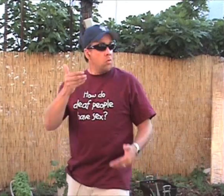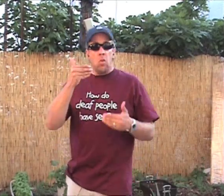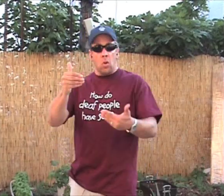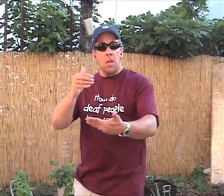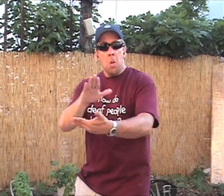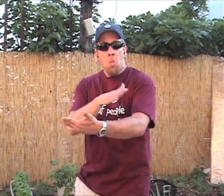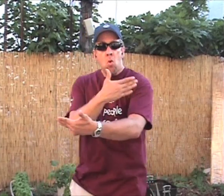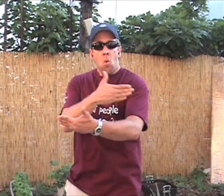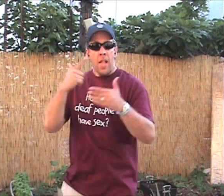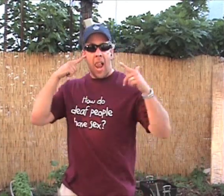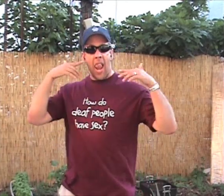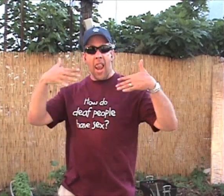Turn it up song